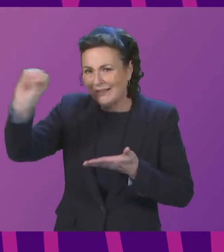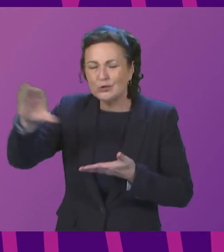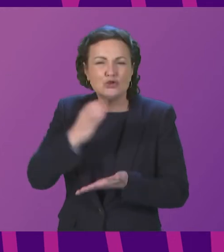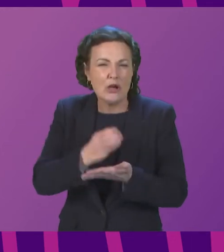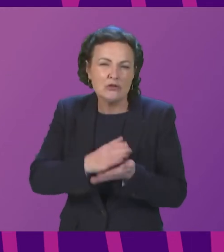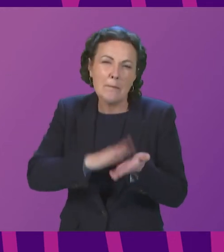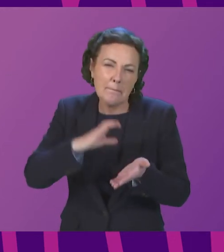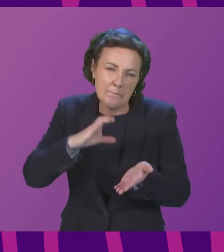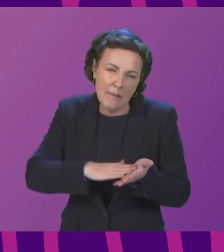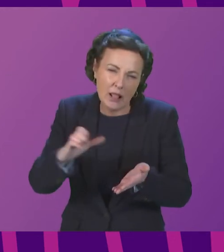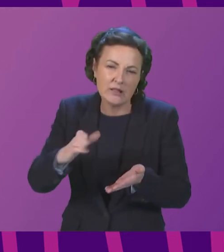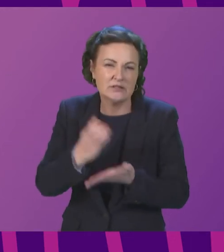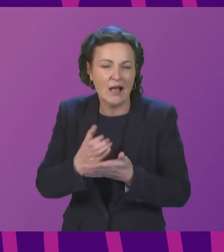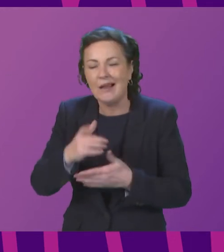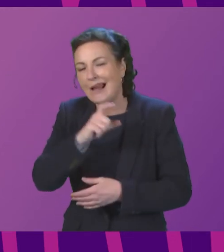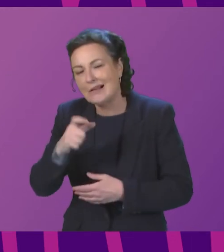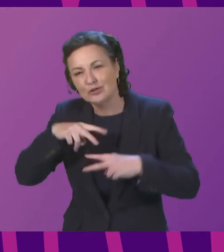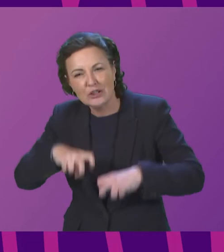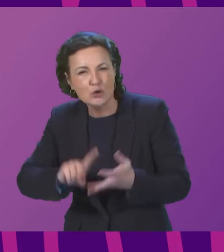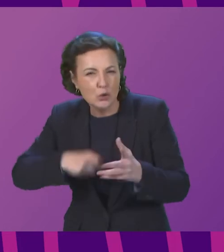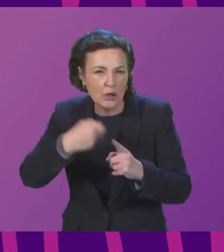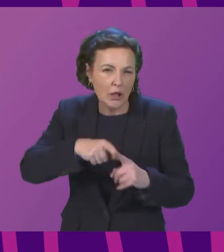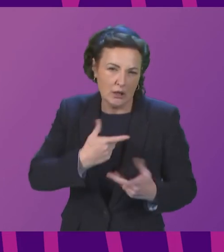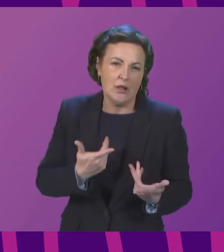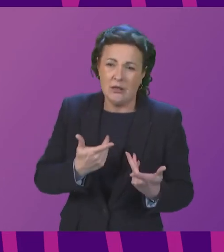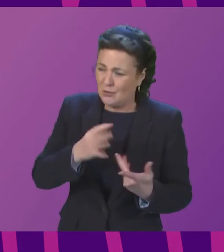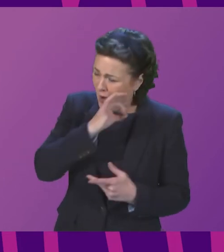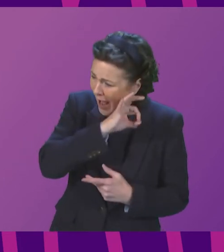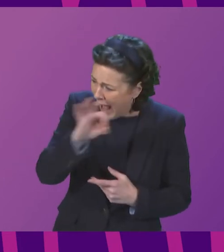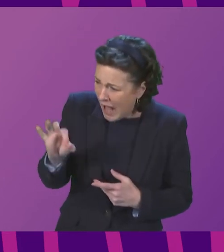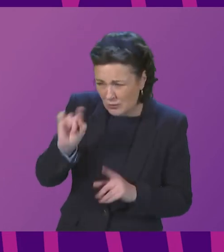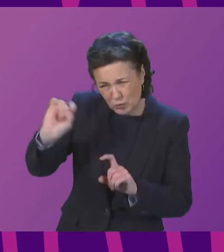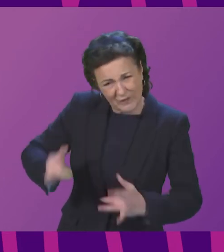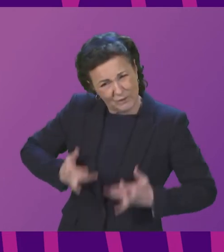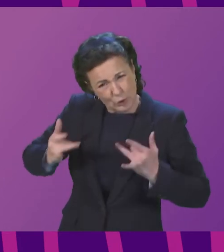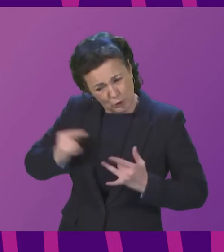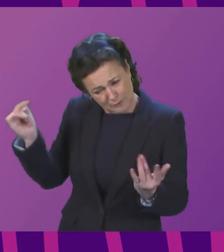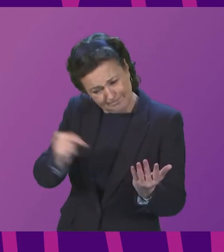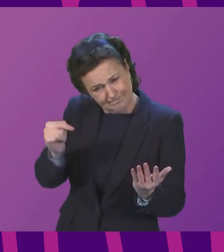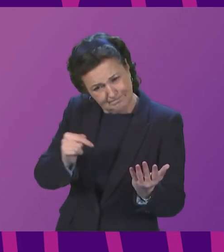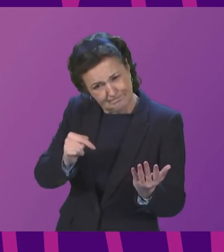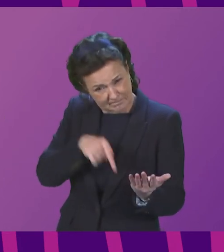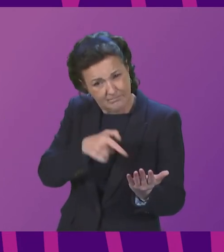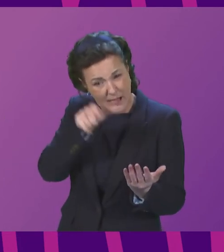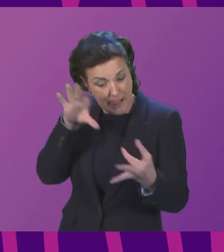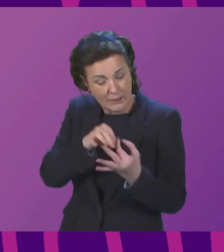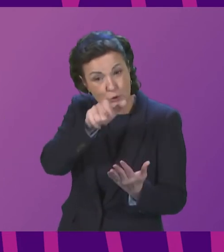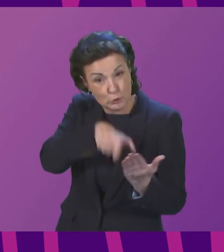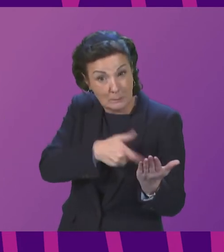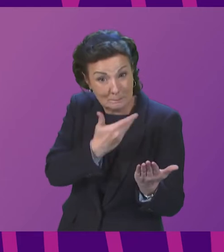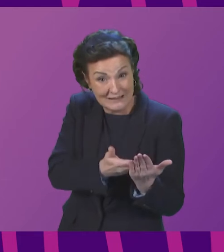cancer and Cancer Research UK to seek their views on what the petitioner is calling for, but also to seek their views on